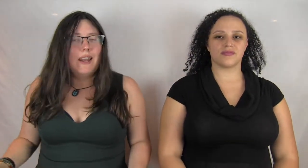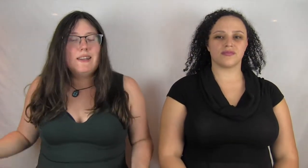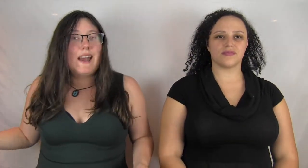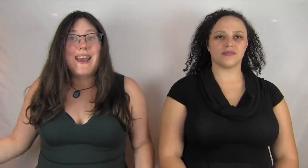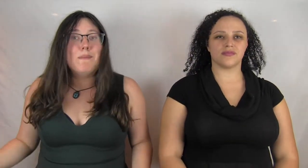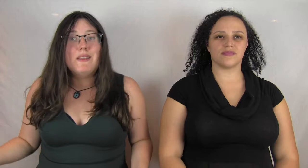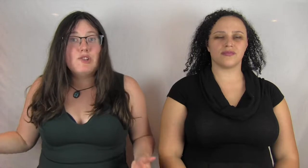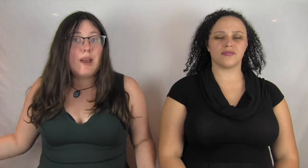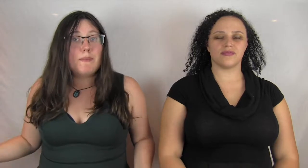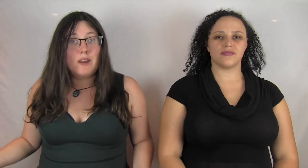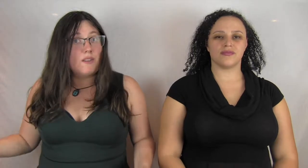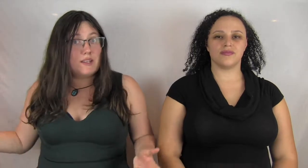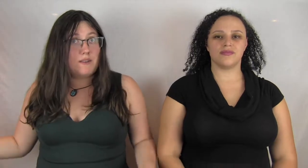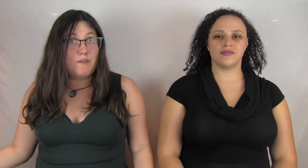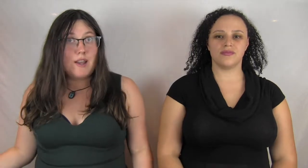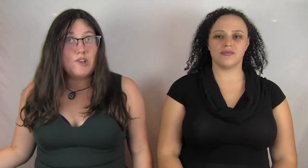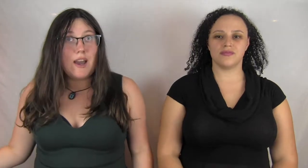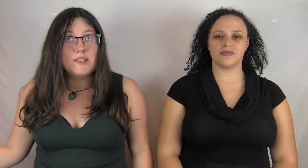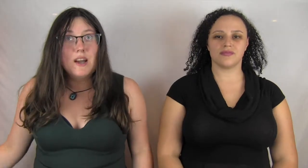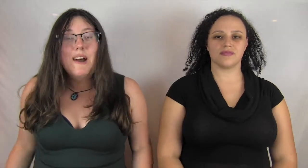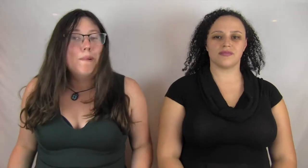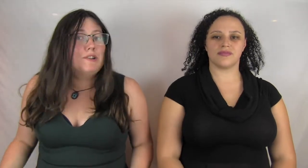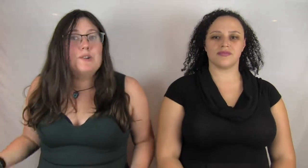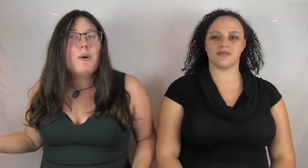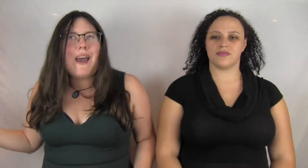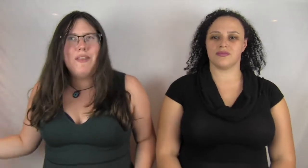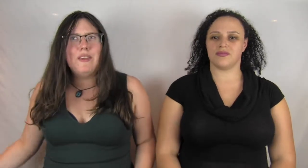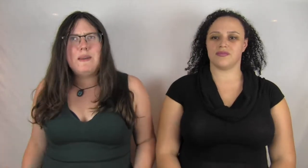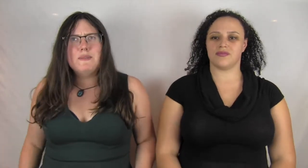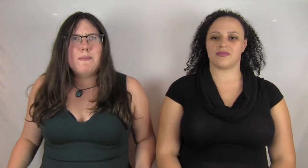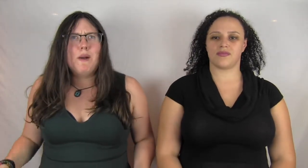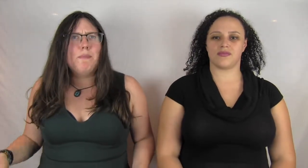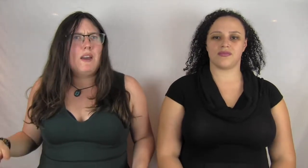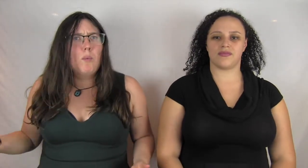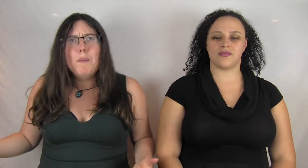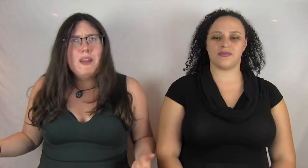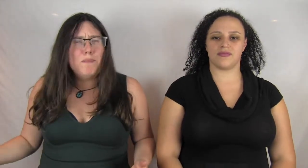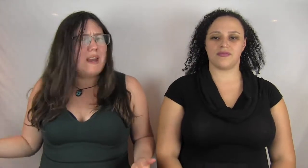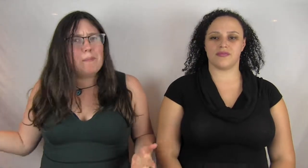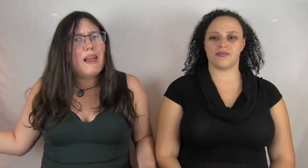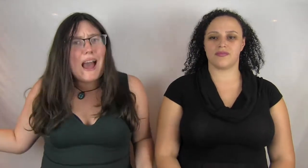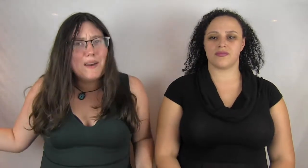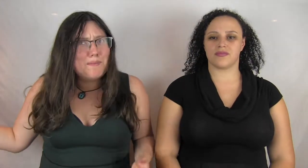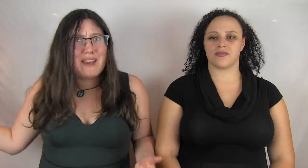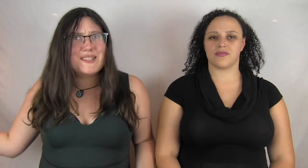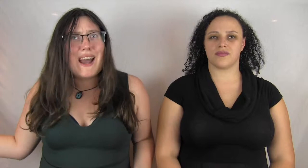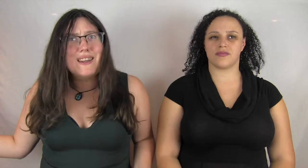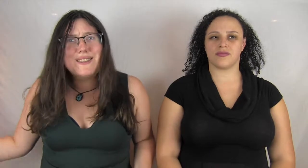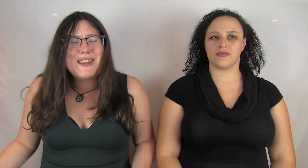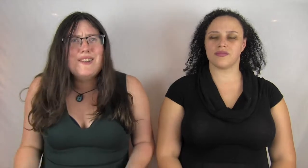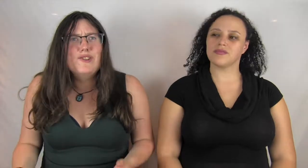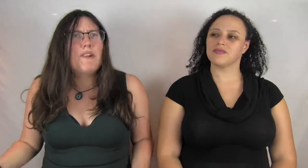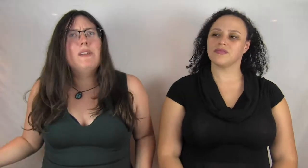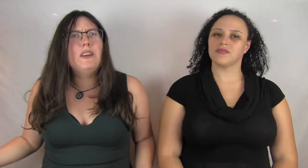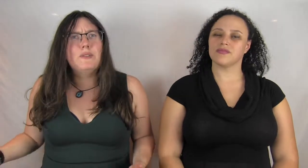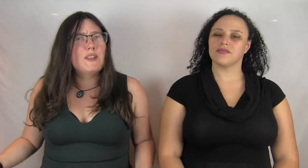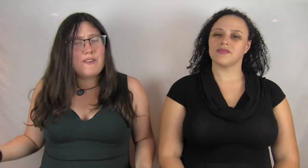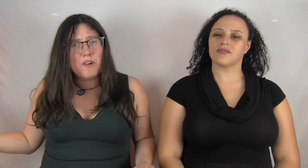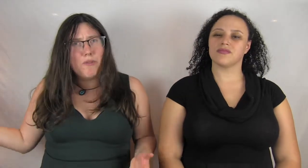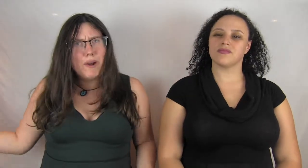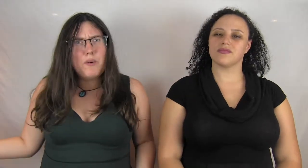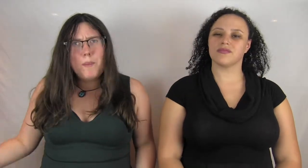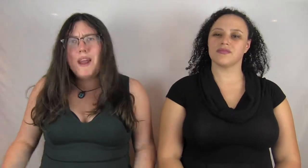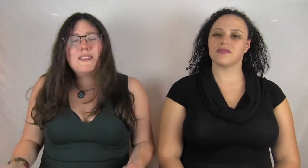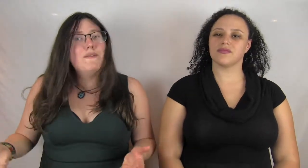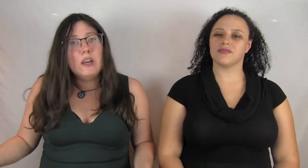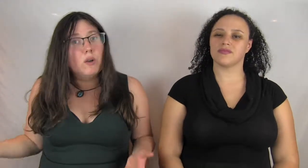characters, letting Diana be the champion of the disenfranchised. Bardugo had themes about being a woman, being black, being silenced, and generally using